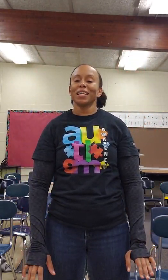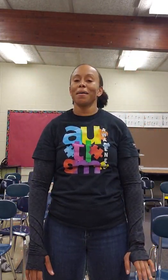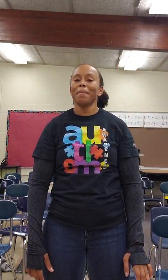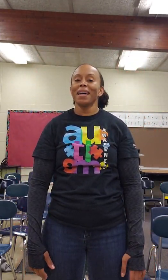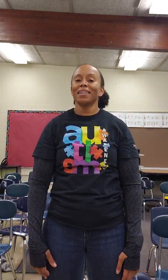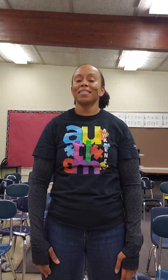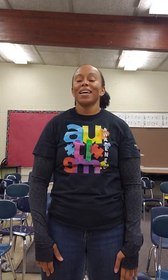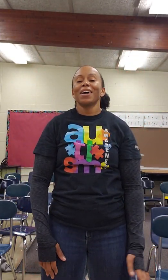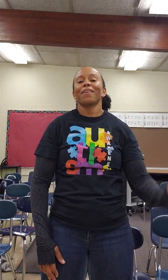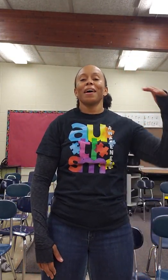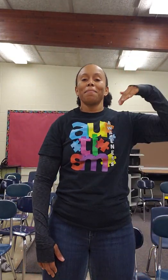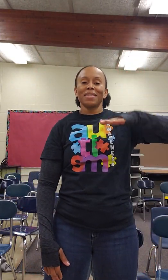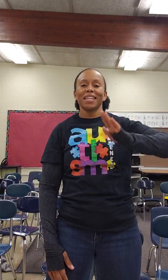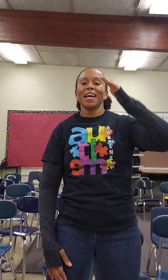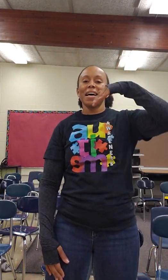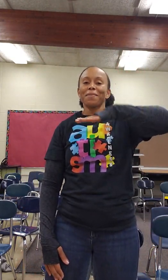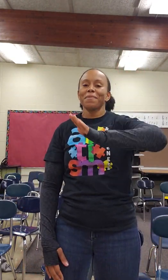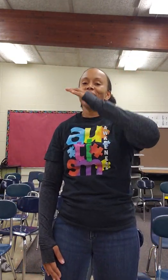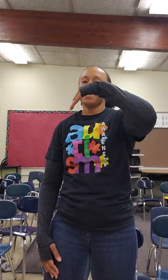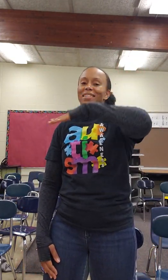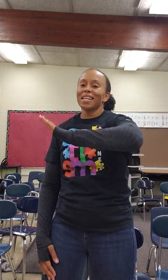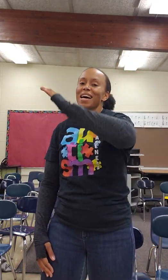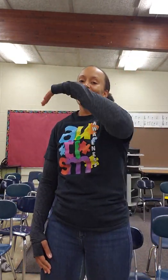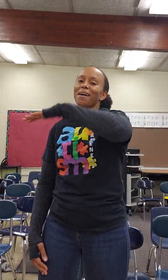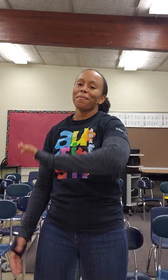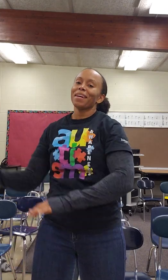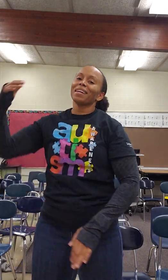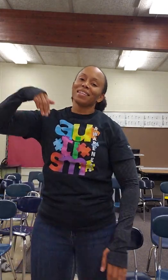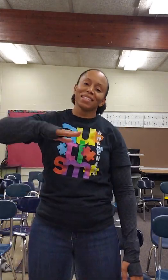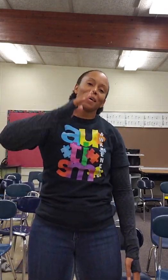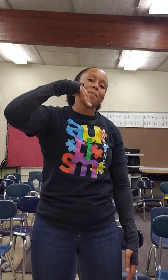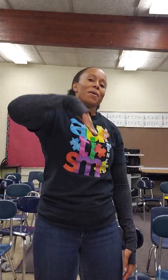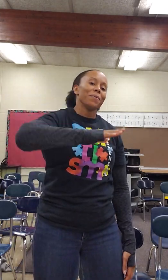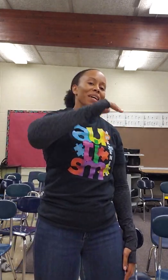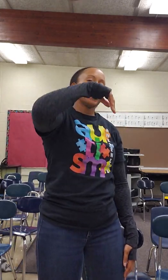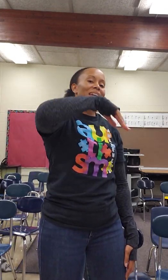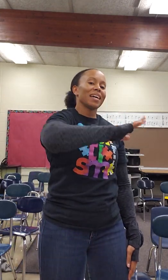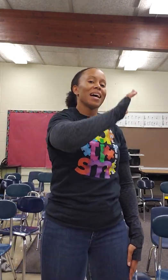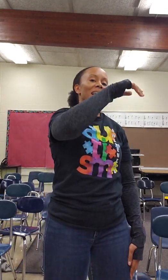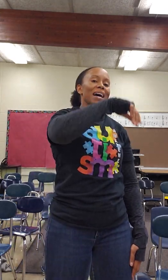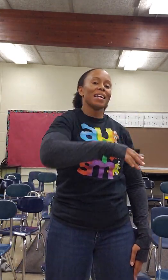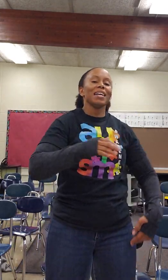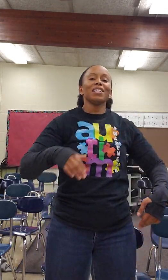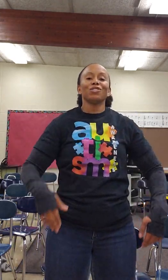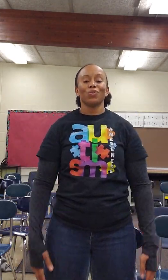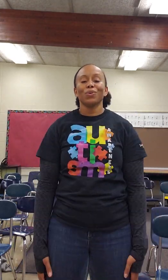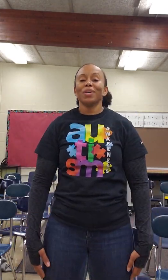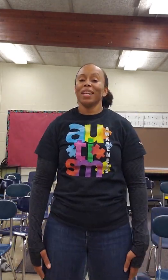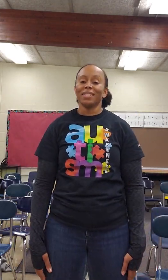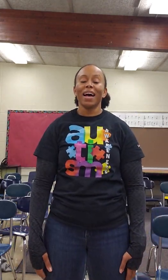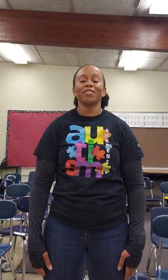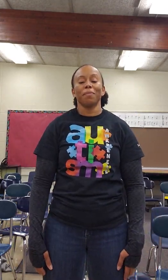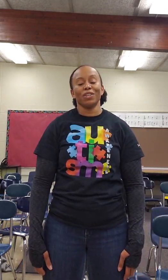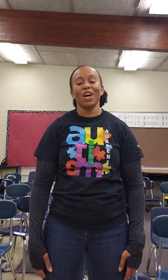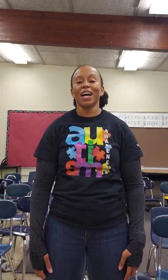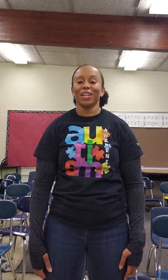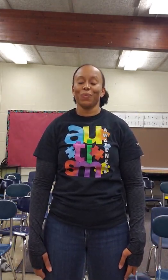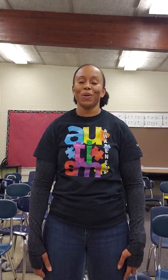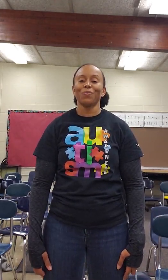it makes. Grab your sled. We can slide. We can slip. We can glide. It's true. Let's have some hot chocolate when